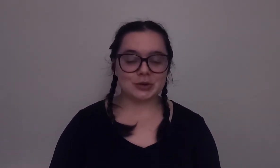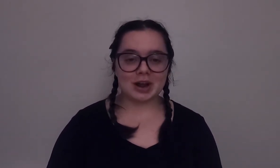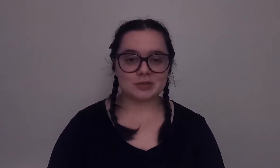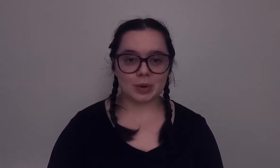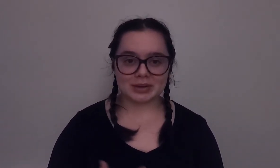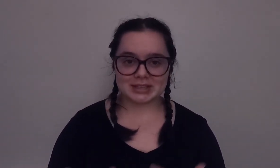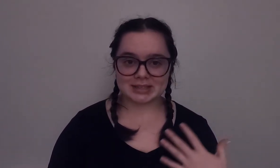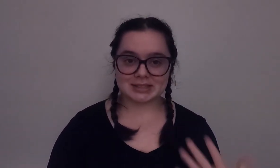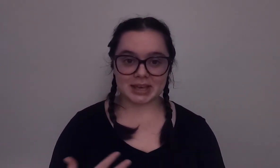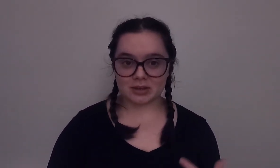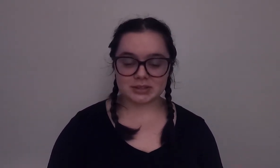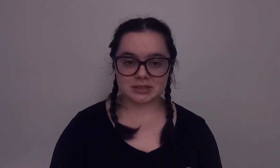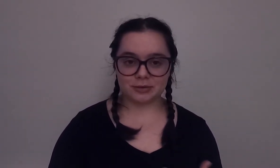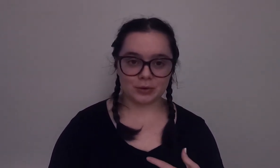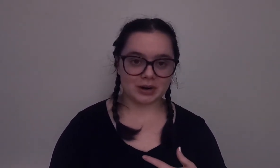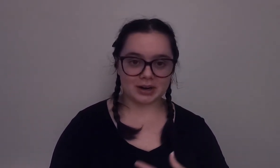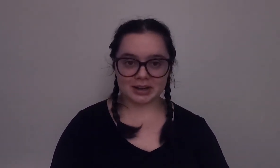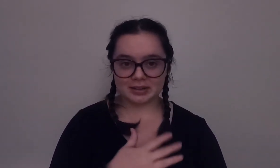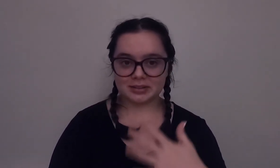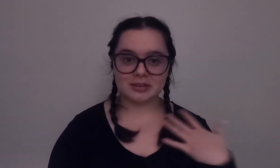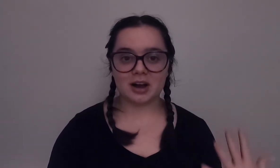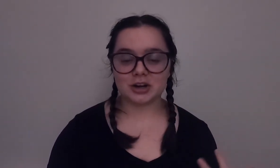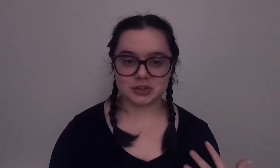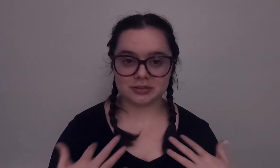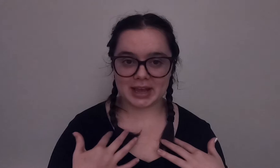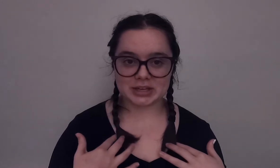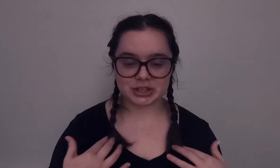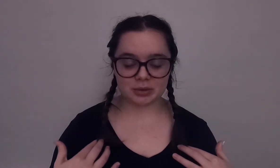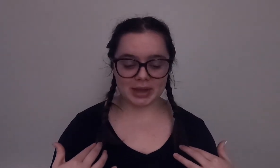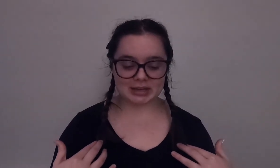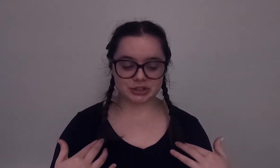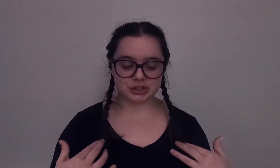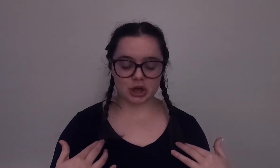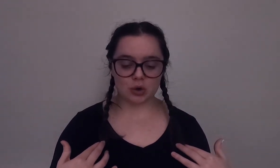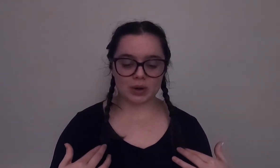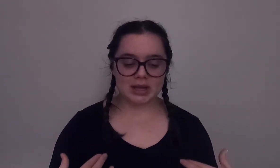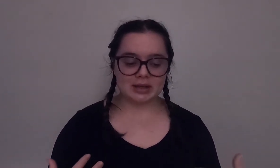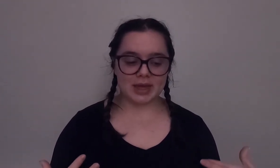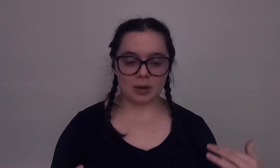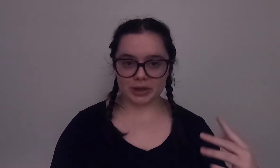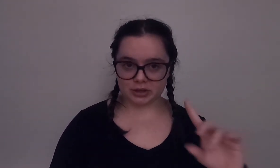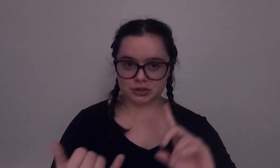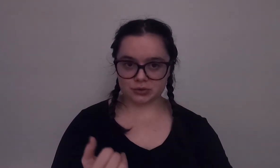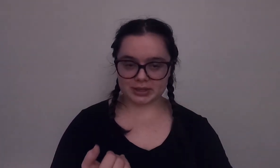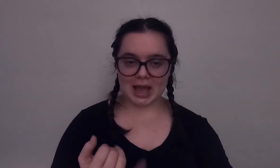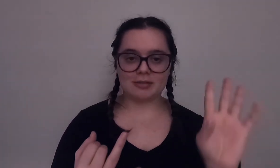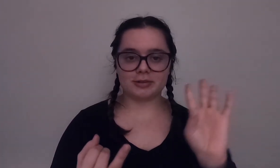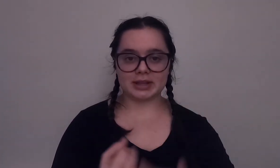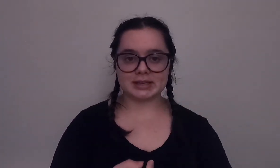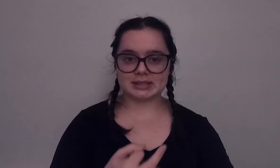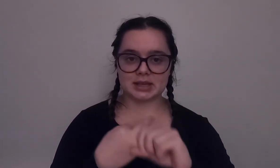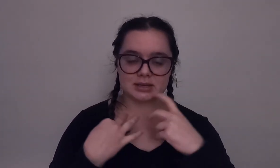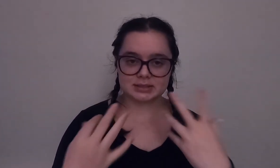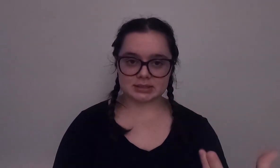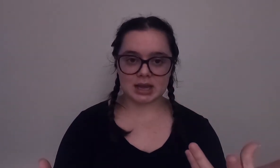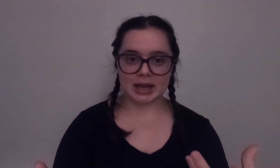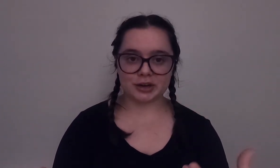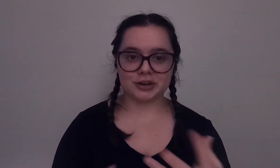two types where we did skills for our certification we had to show that we could do the calf release the tired